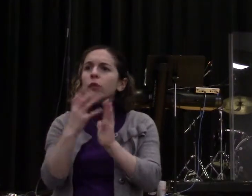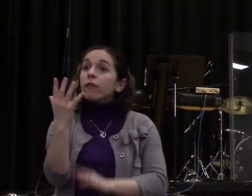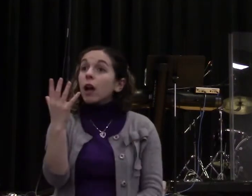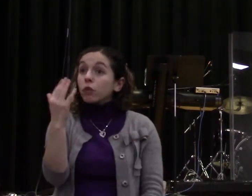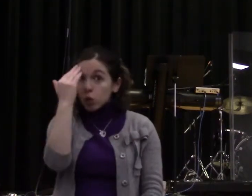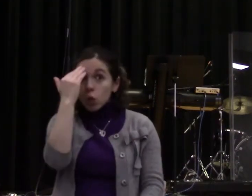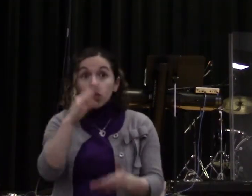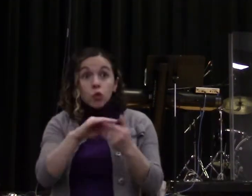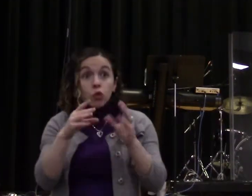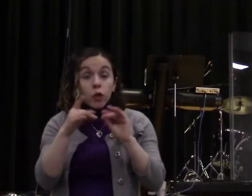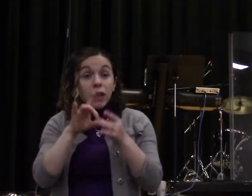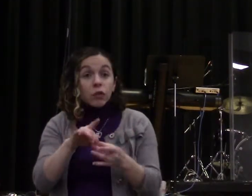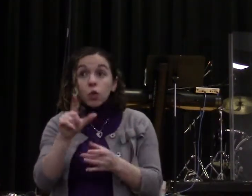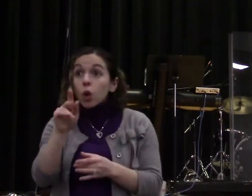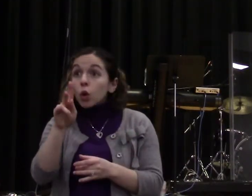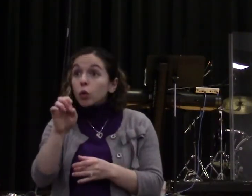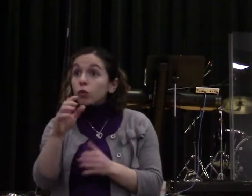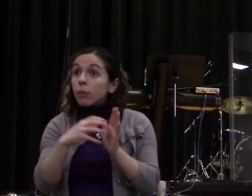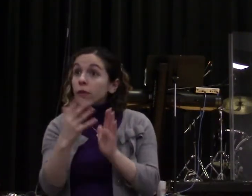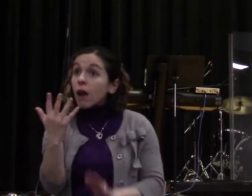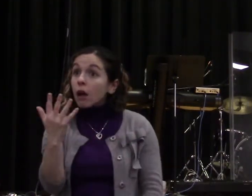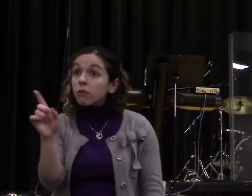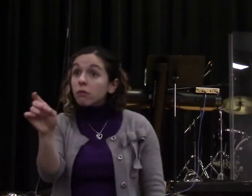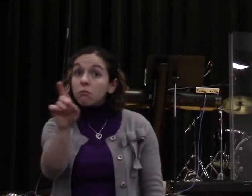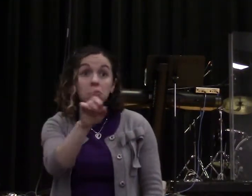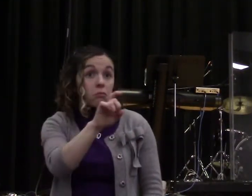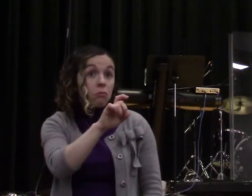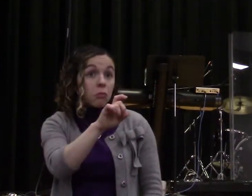Okay. In Luke chapter 5, it's a very powerful story.